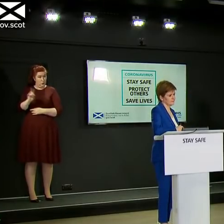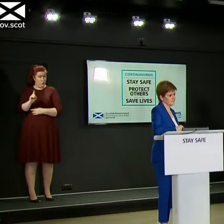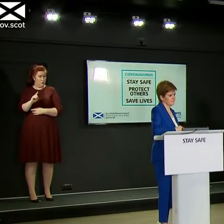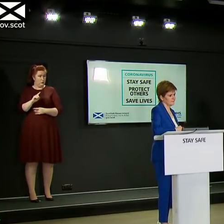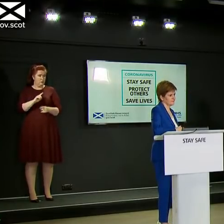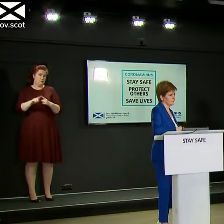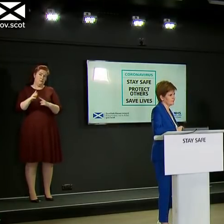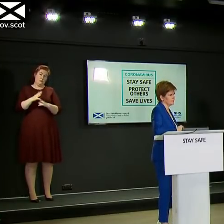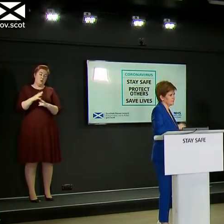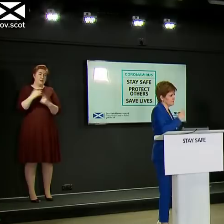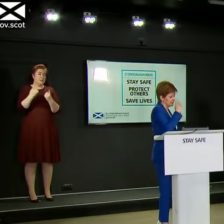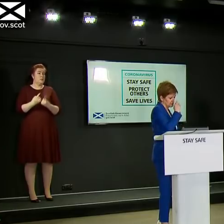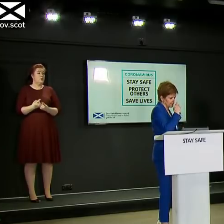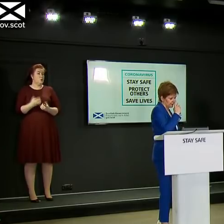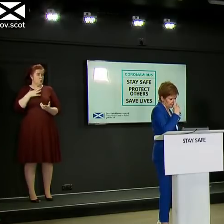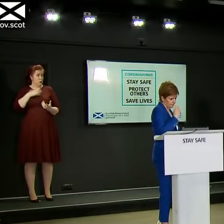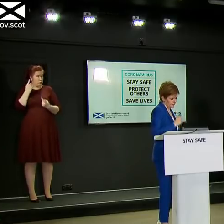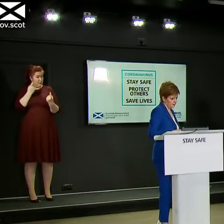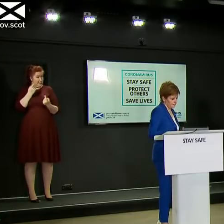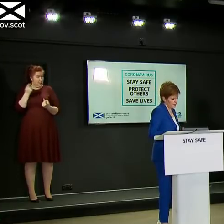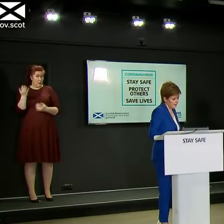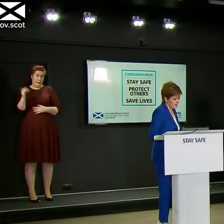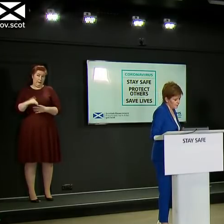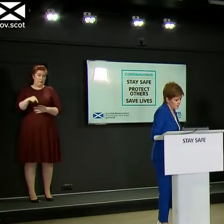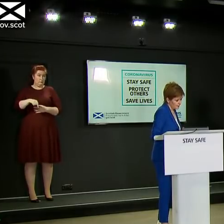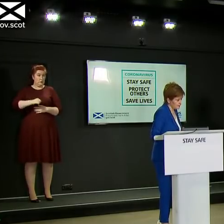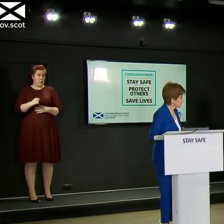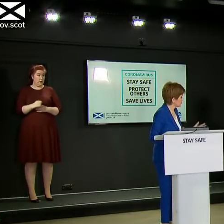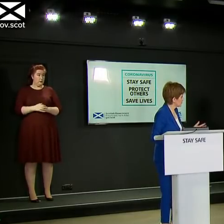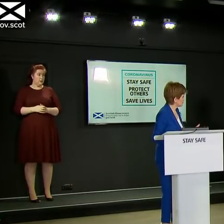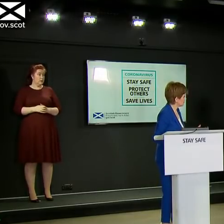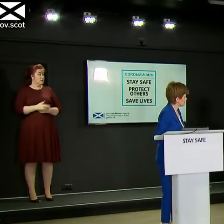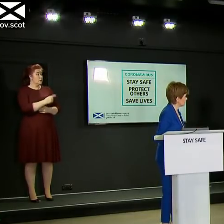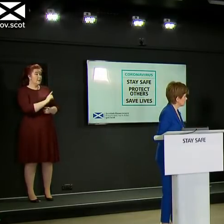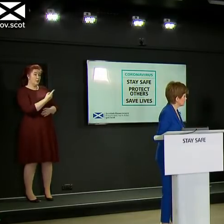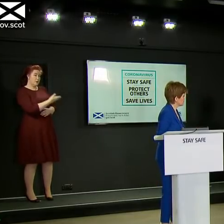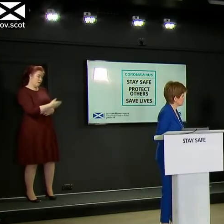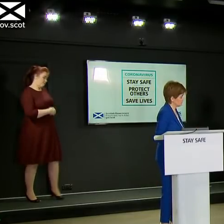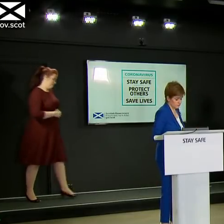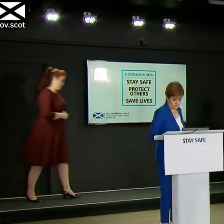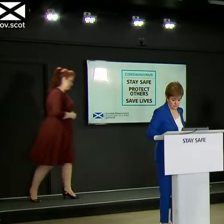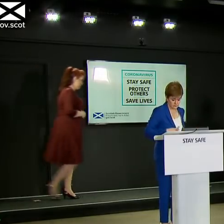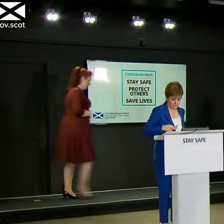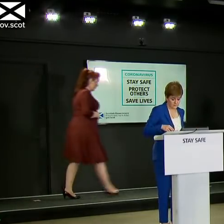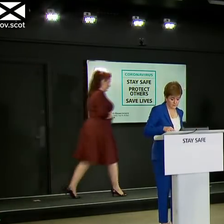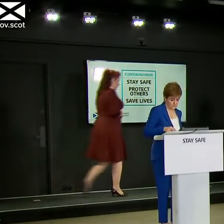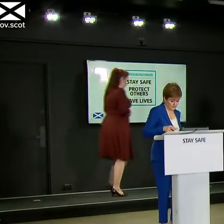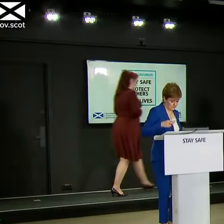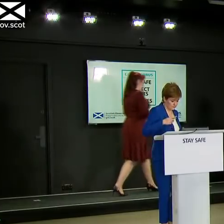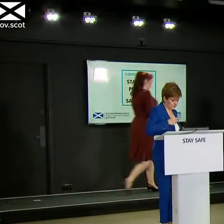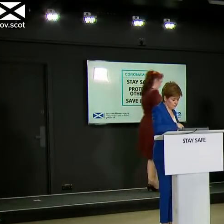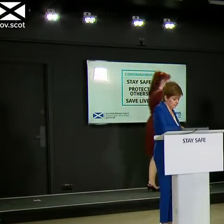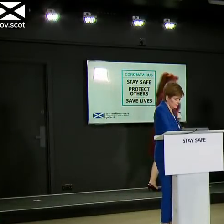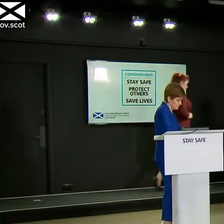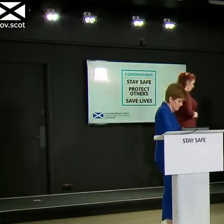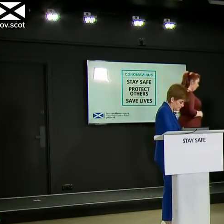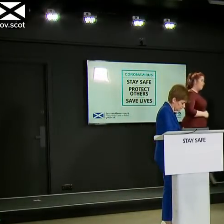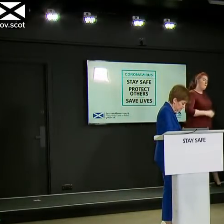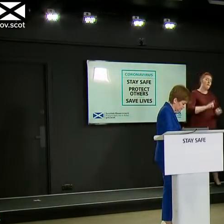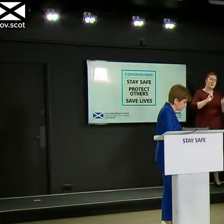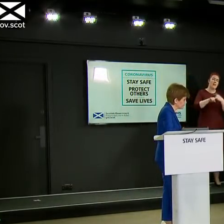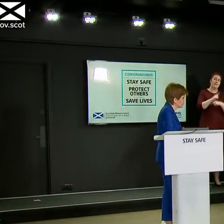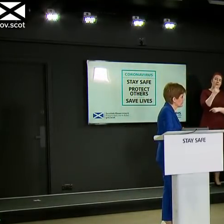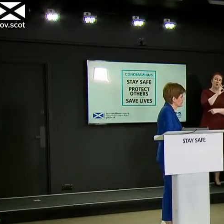is you want him to consider while he's here? John Ed? Yeah, I'm very happy to answer the question. First of all, so